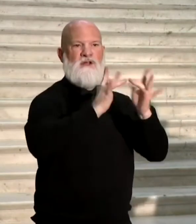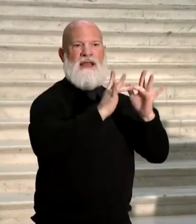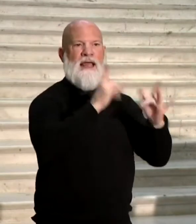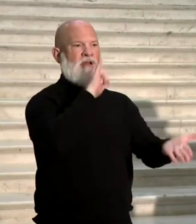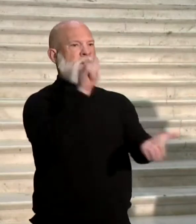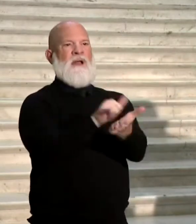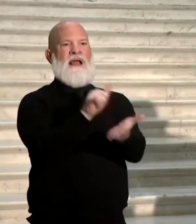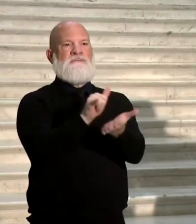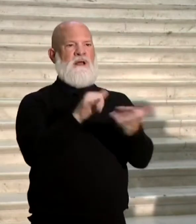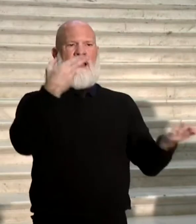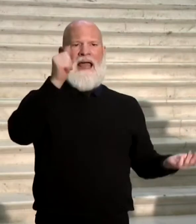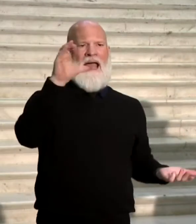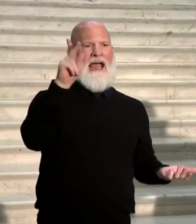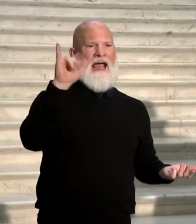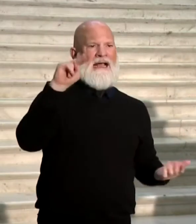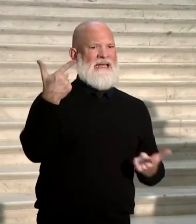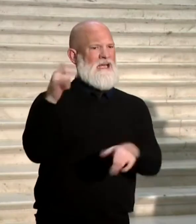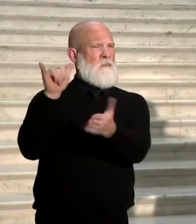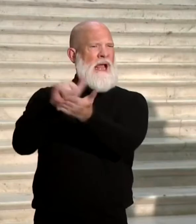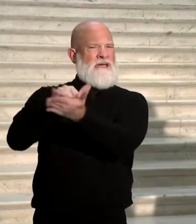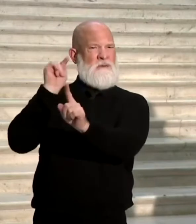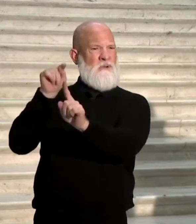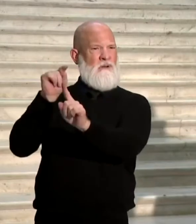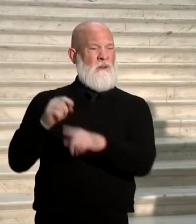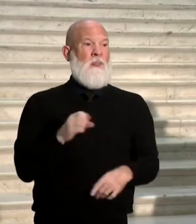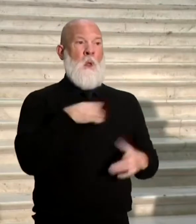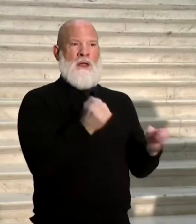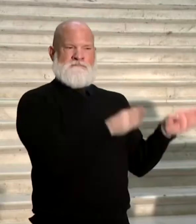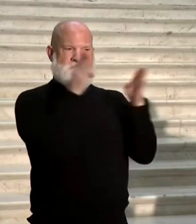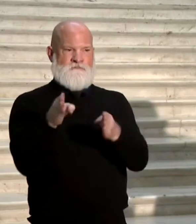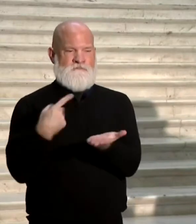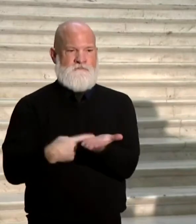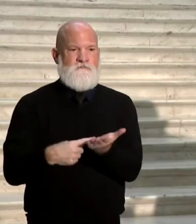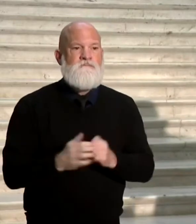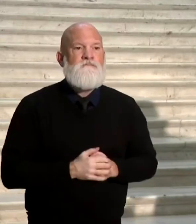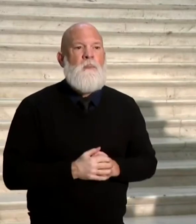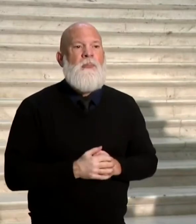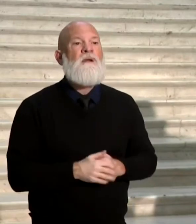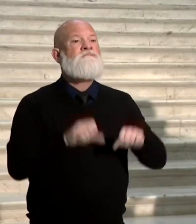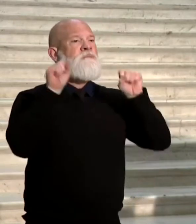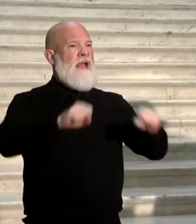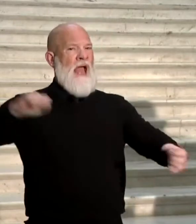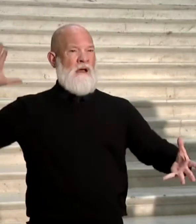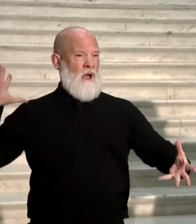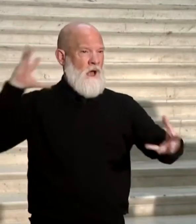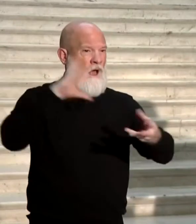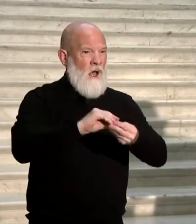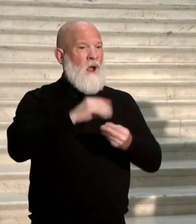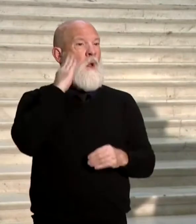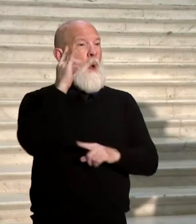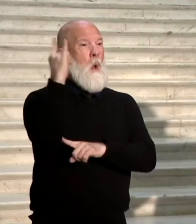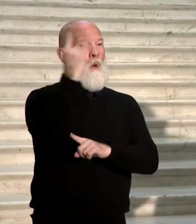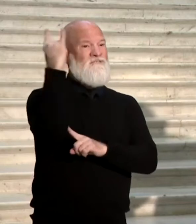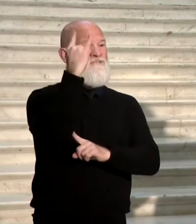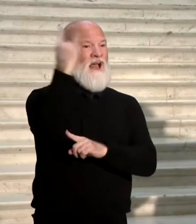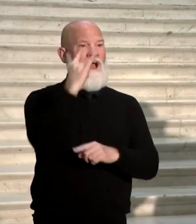does have the ability to connect to Wi-Fi, which we use for loading purposes and in case there's an issue on election day, but they're not hooked up live all